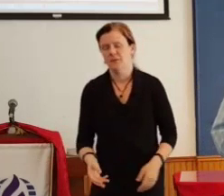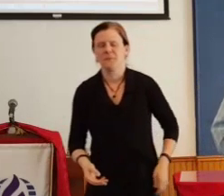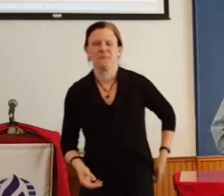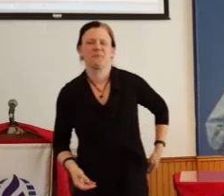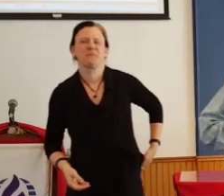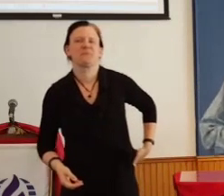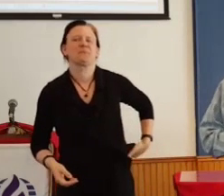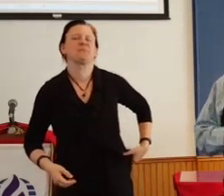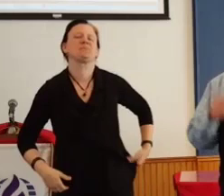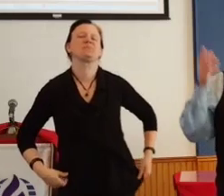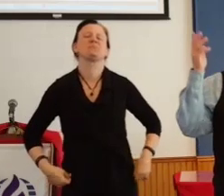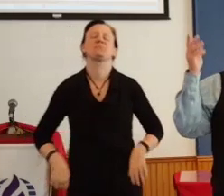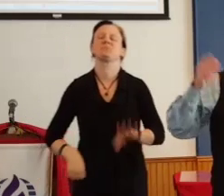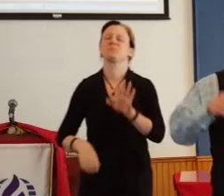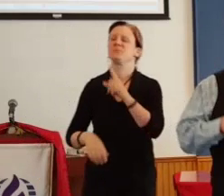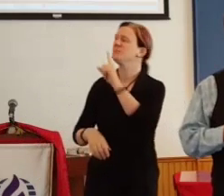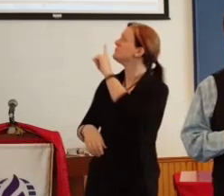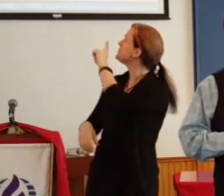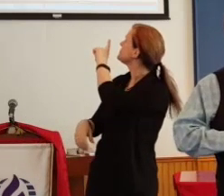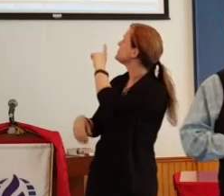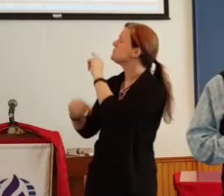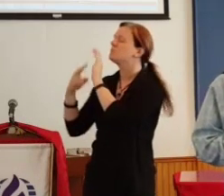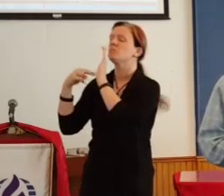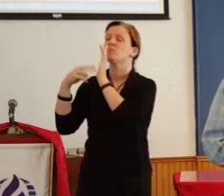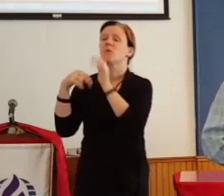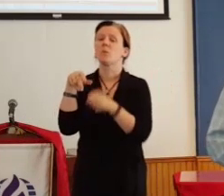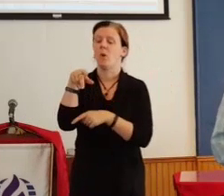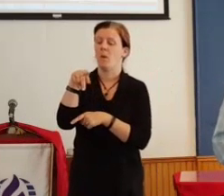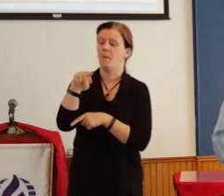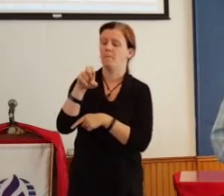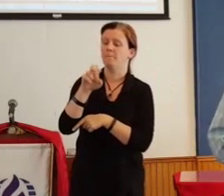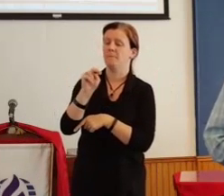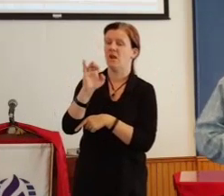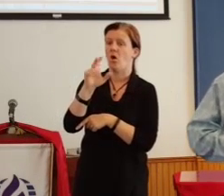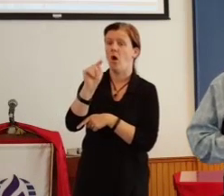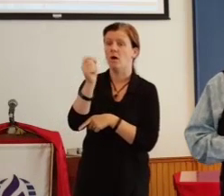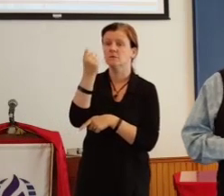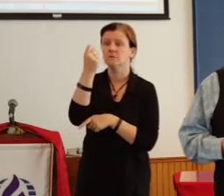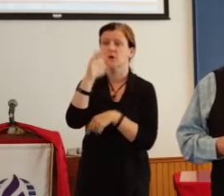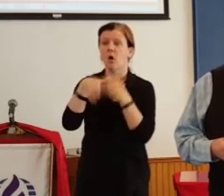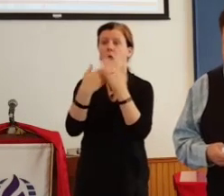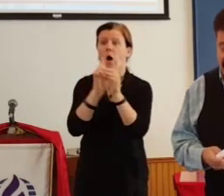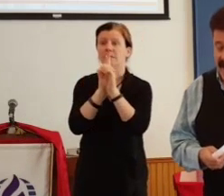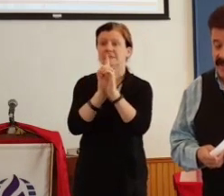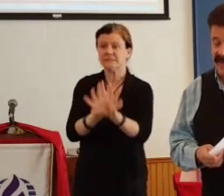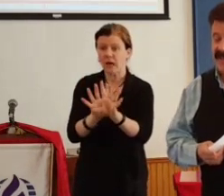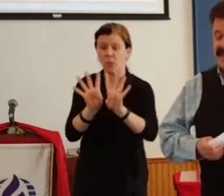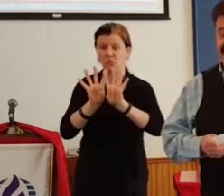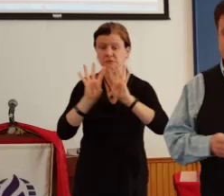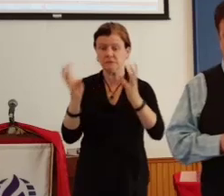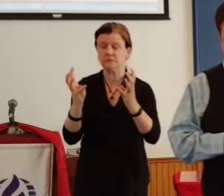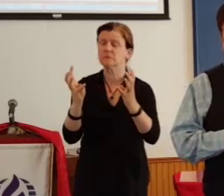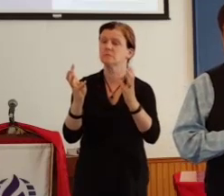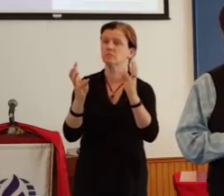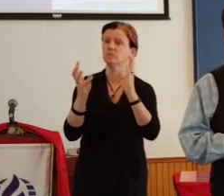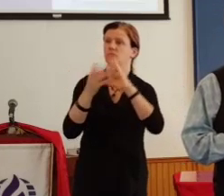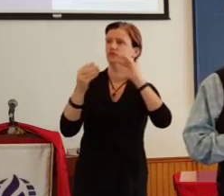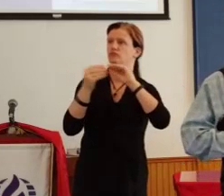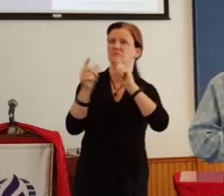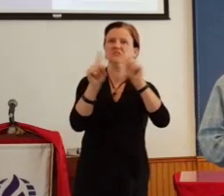Well we have scripture reading today about the disciples speaking in different languages and in this case it did do them some good. So